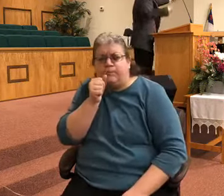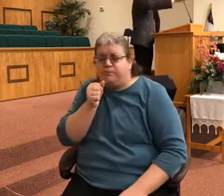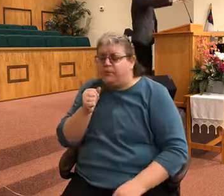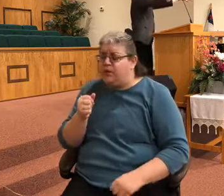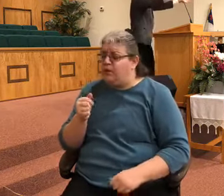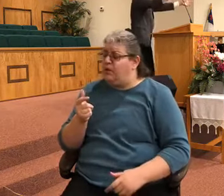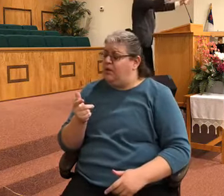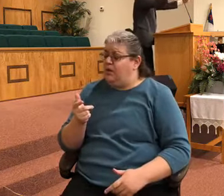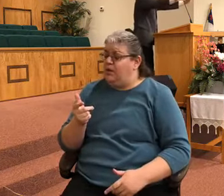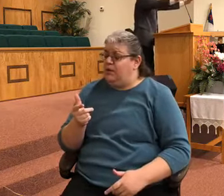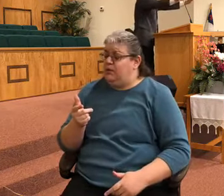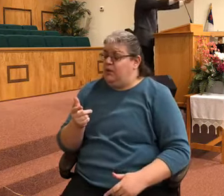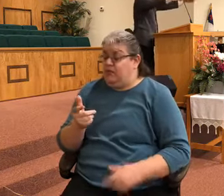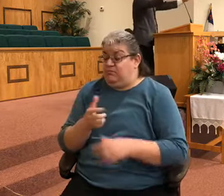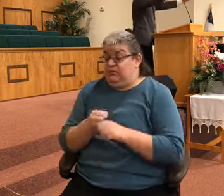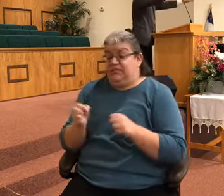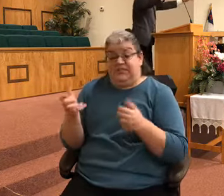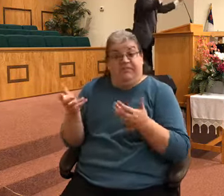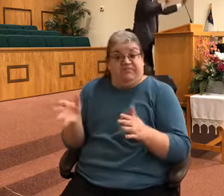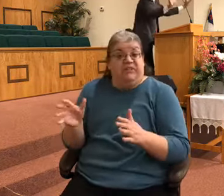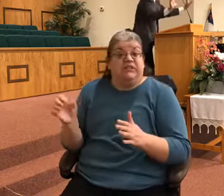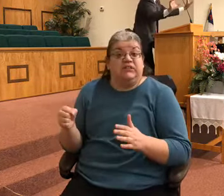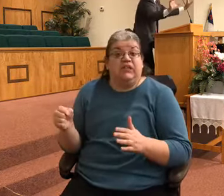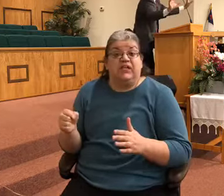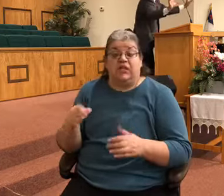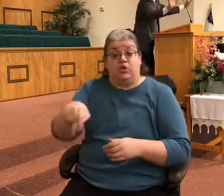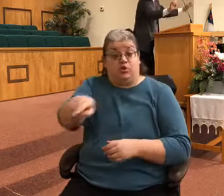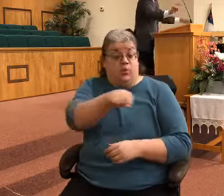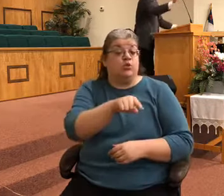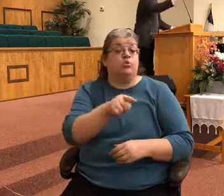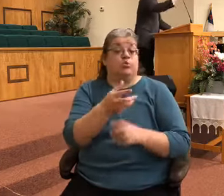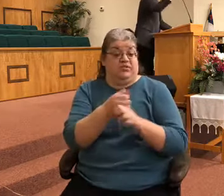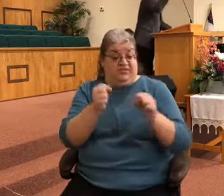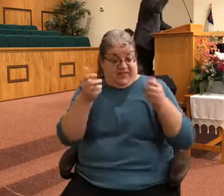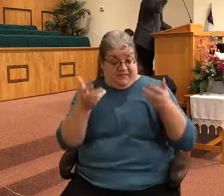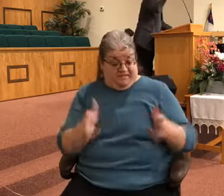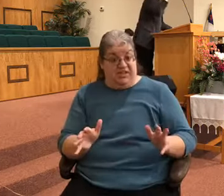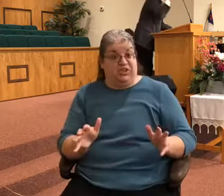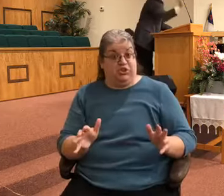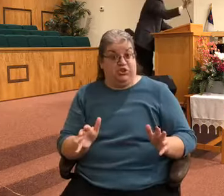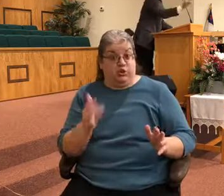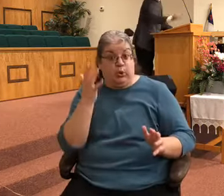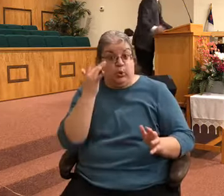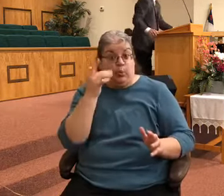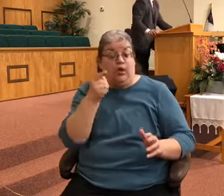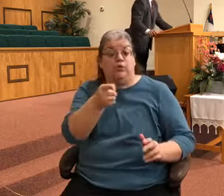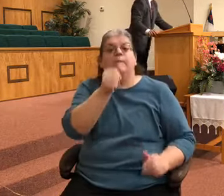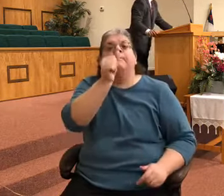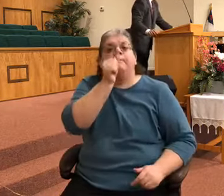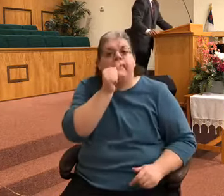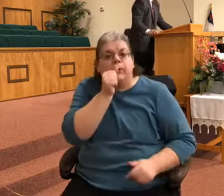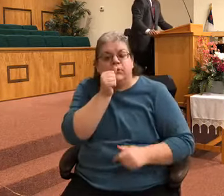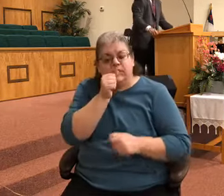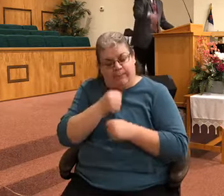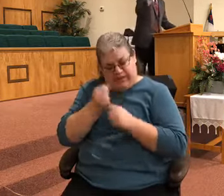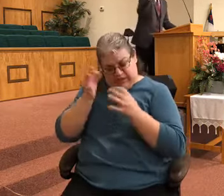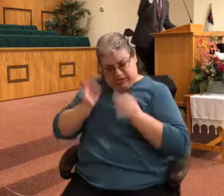I can put it like this. You who are saved, you're saved because you personally made that decision. And if you